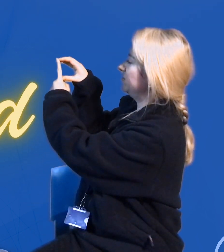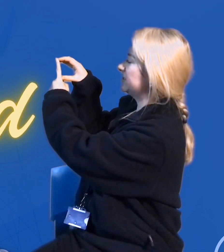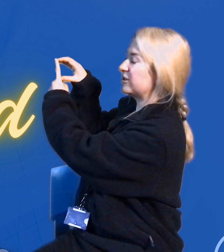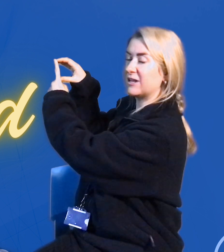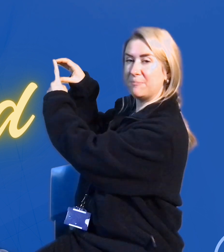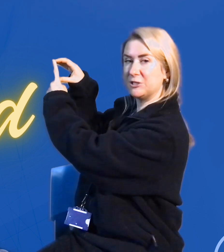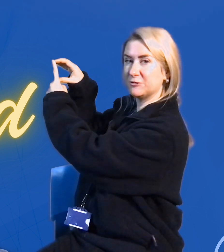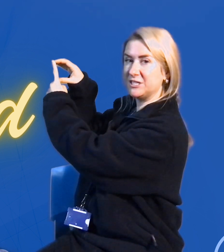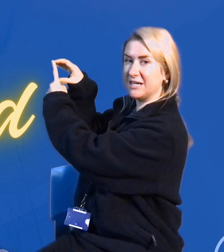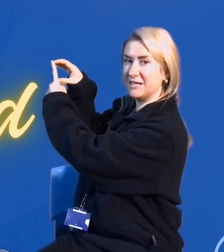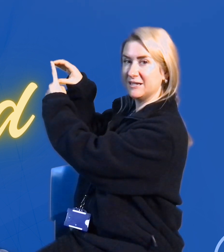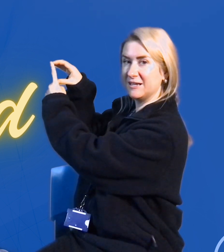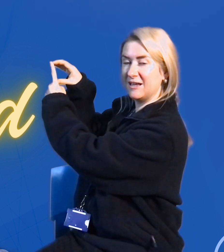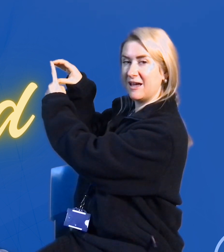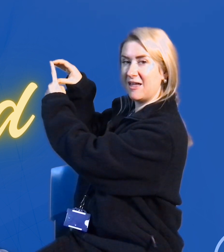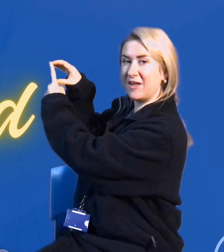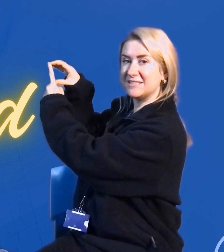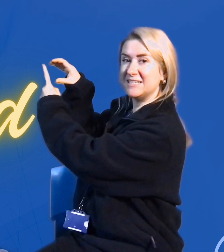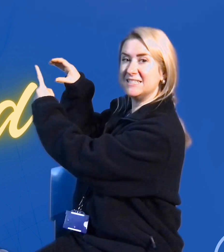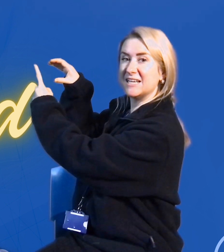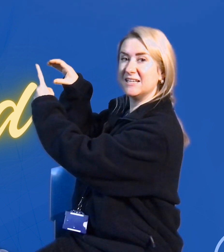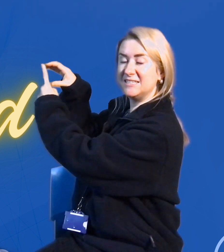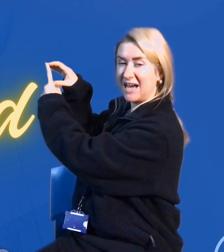looks like a capital D. that is dad.